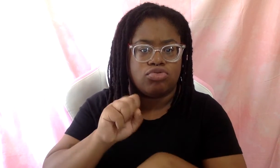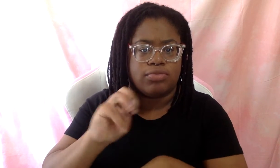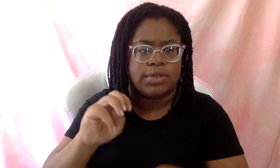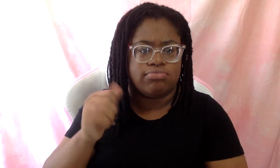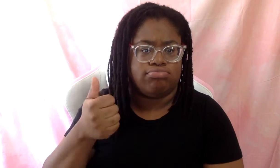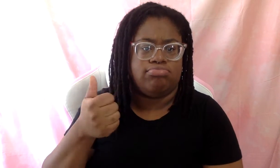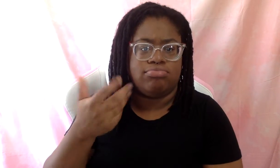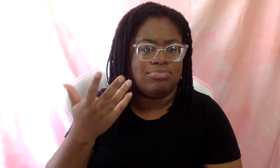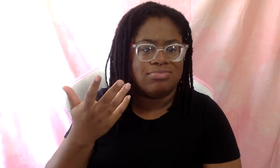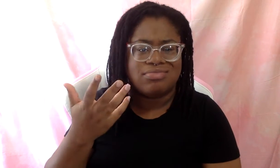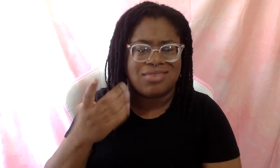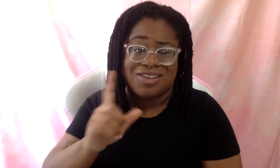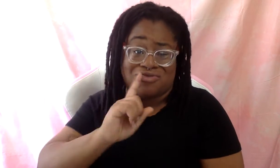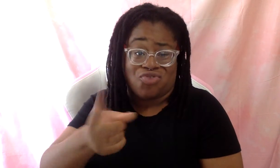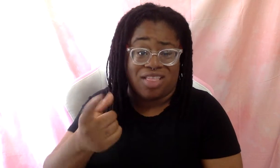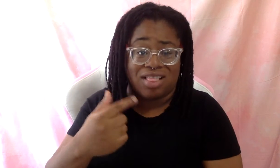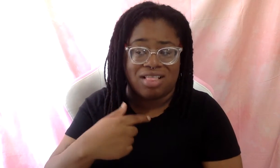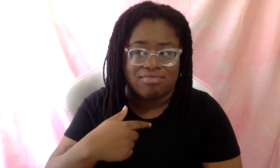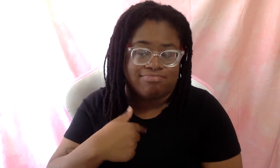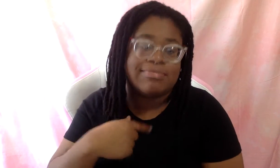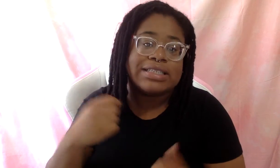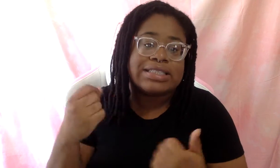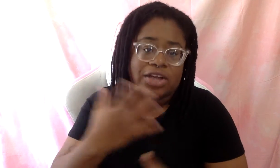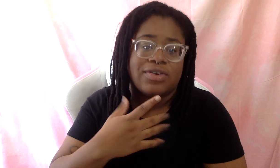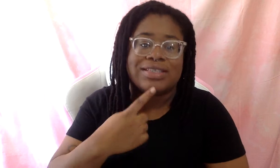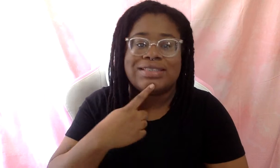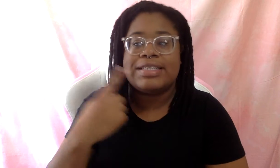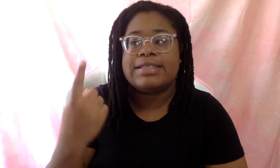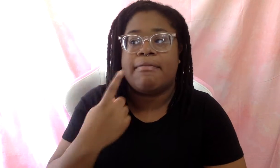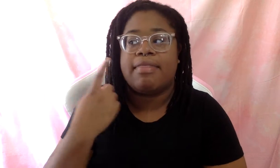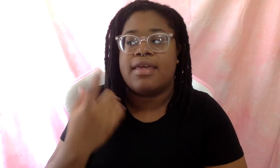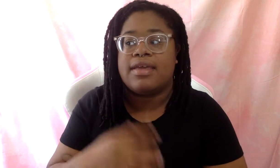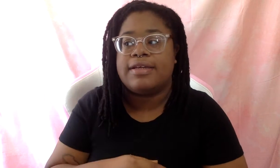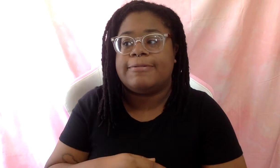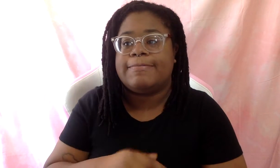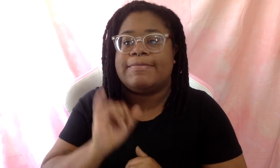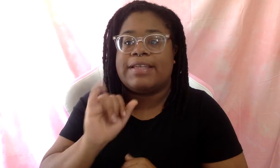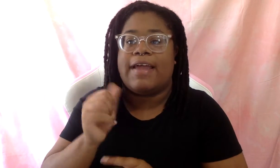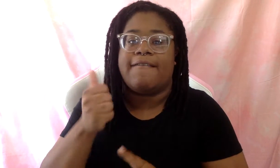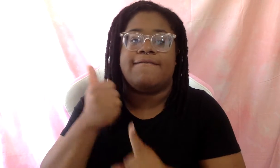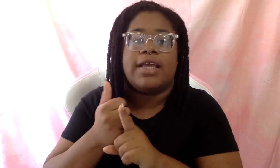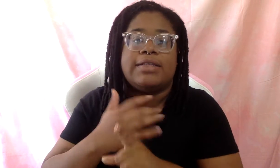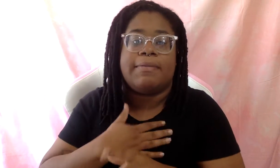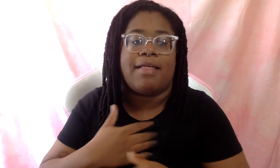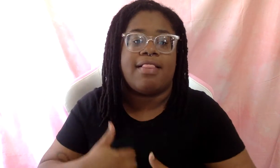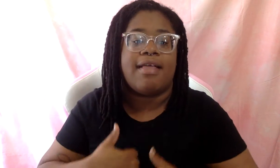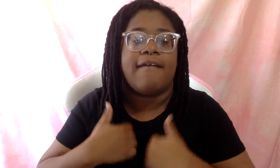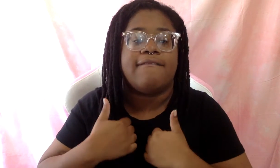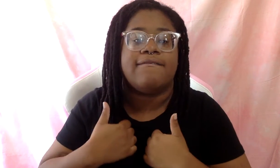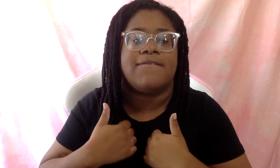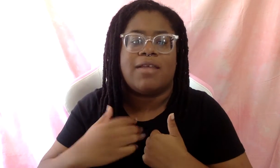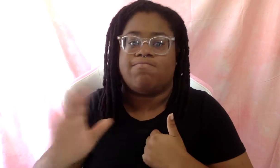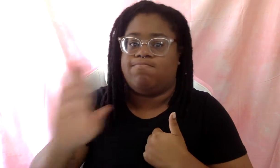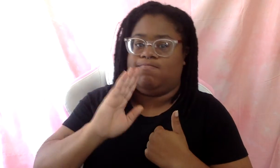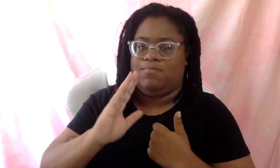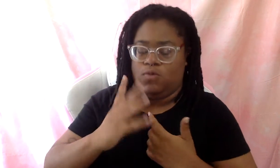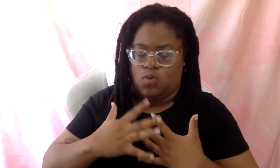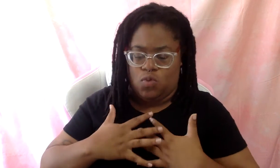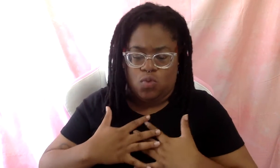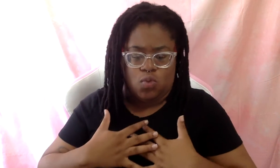tea. It's, it's terrifying to say something that affects my life that directly goes against